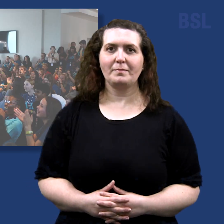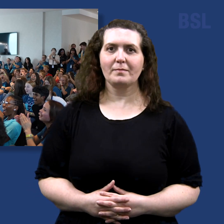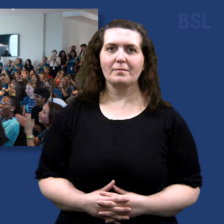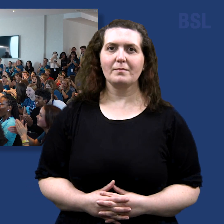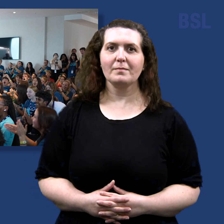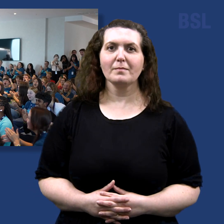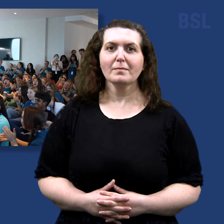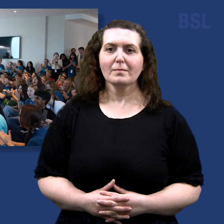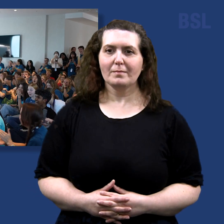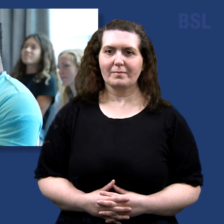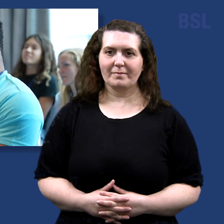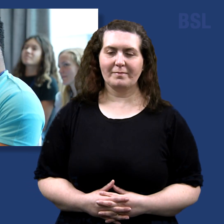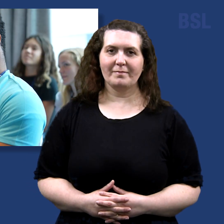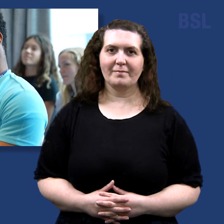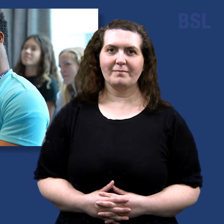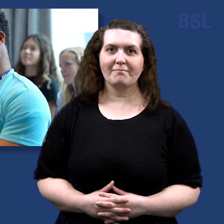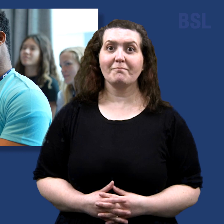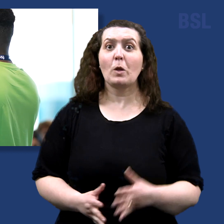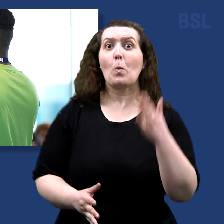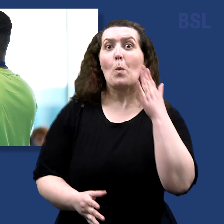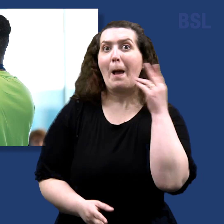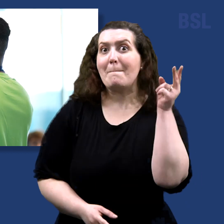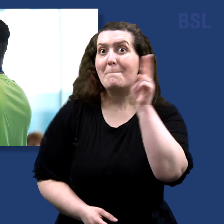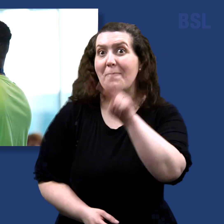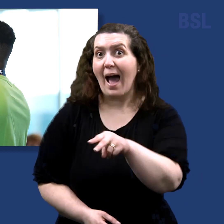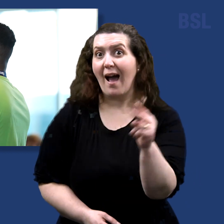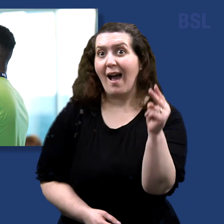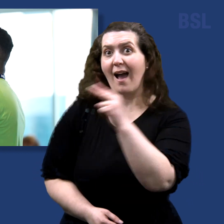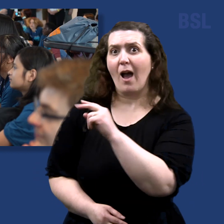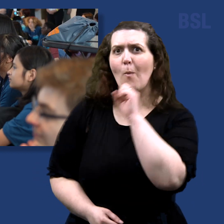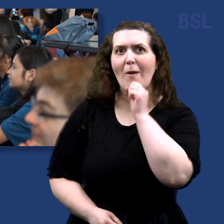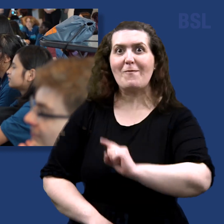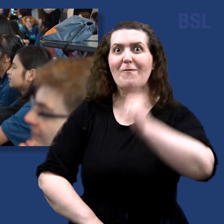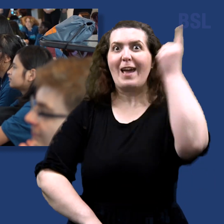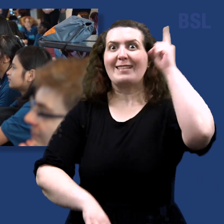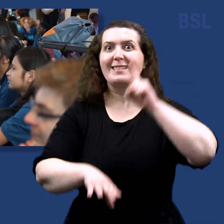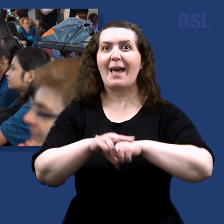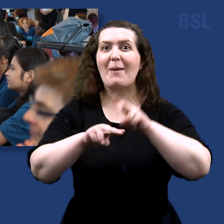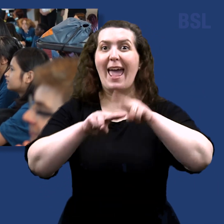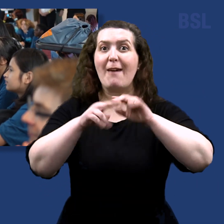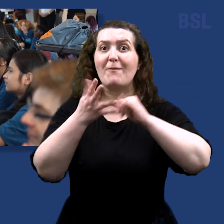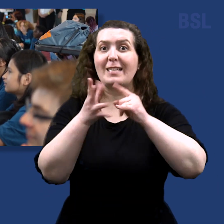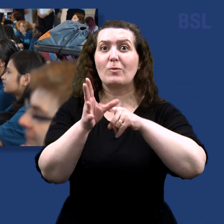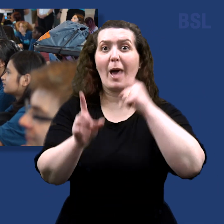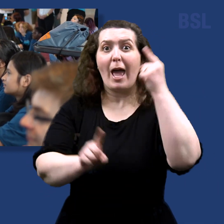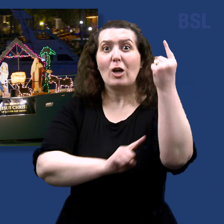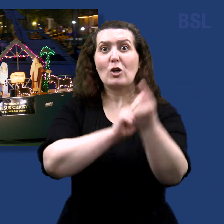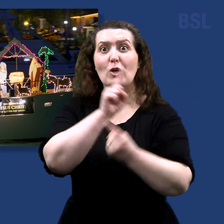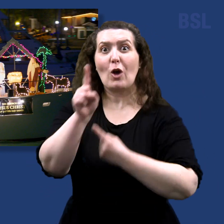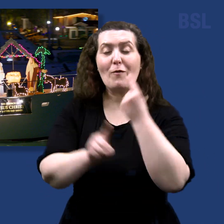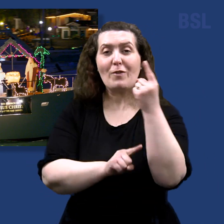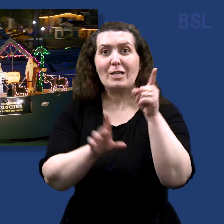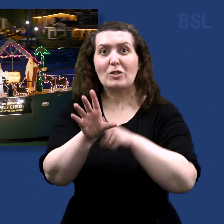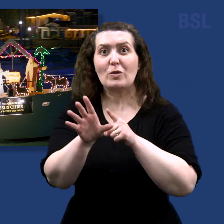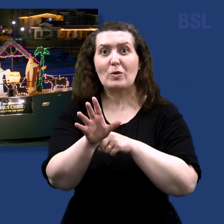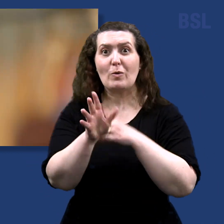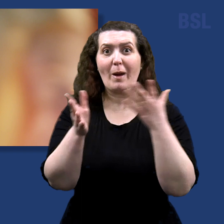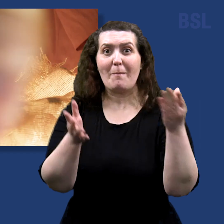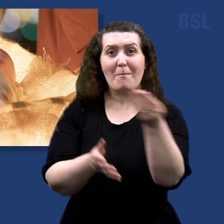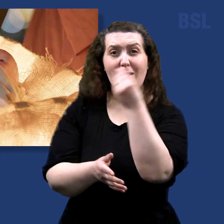When we return, a first-of-its-kind FSY conference is held for youth in the Middle East. Southern California sees the